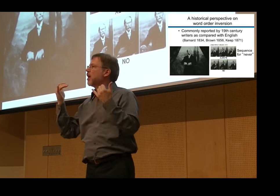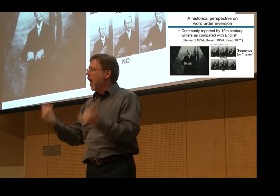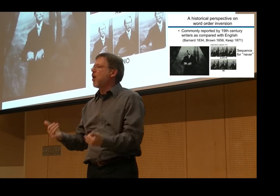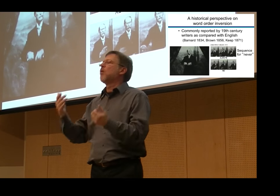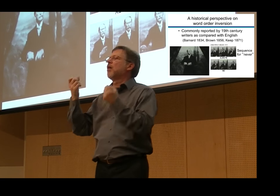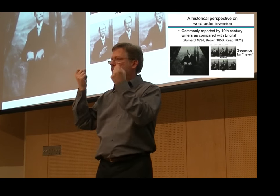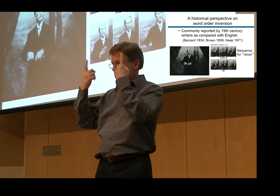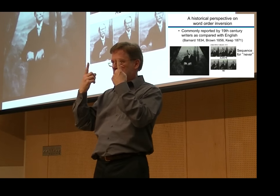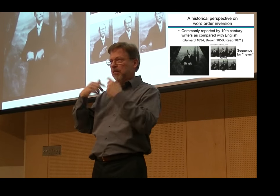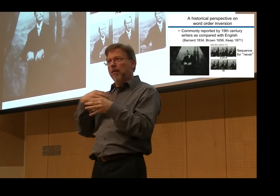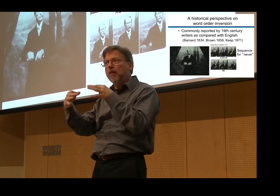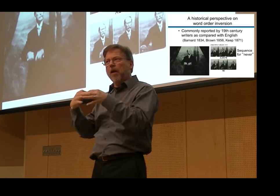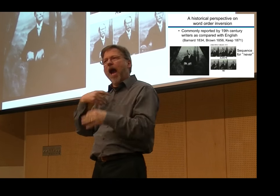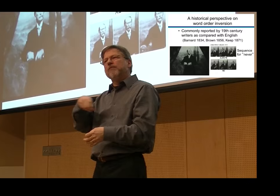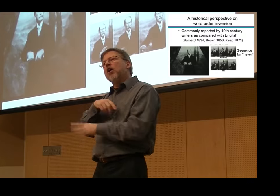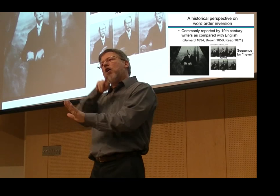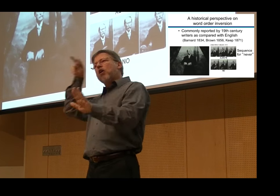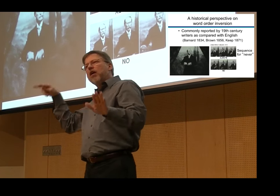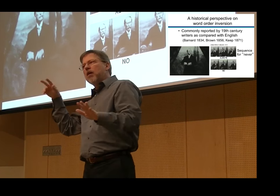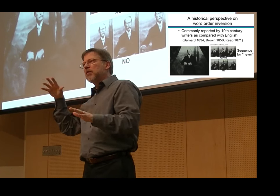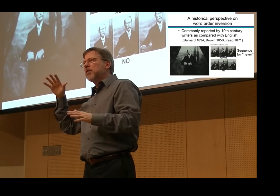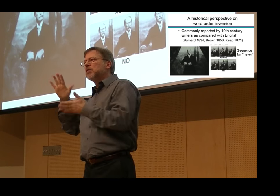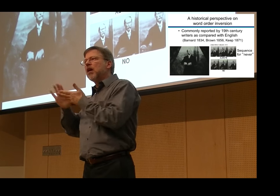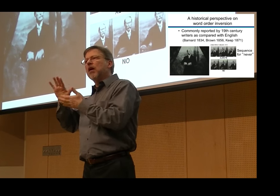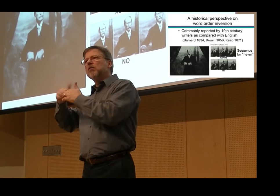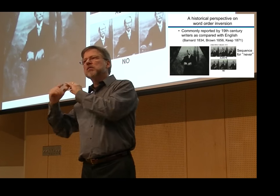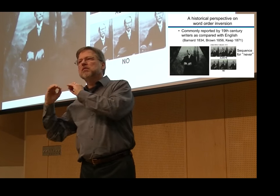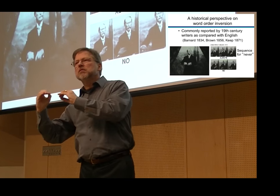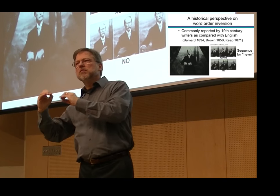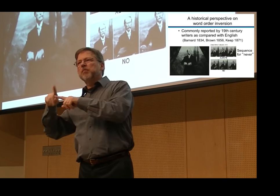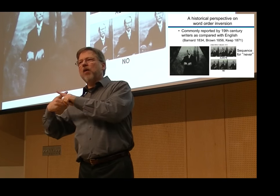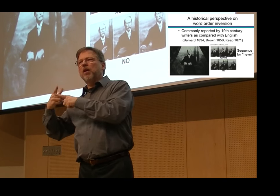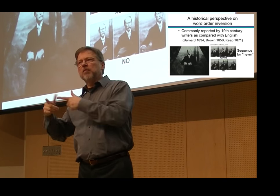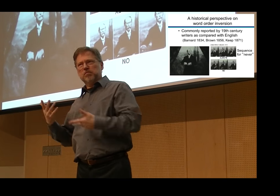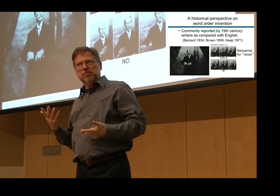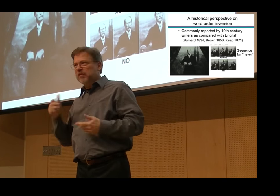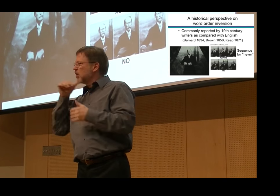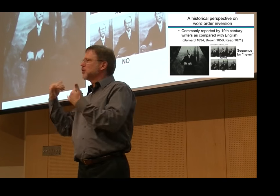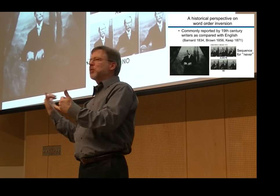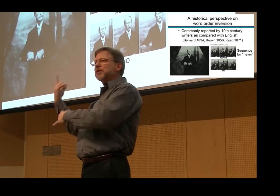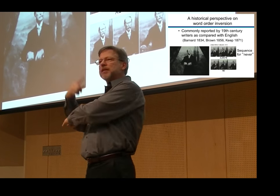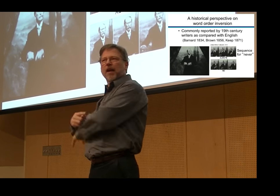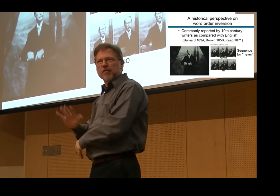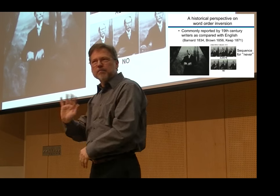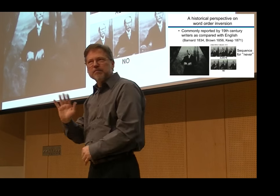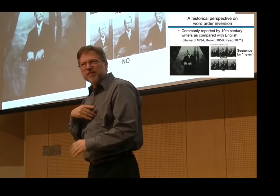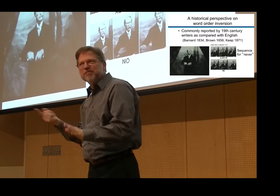These people at Yale, of course, were trained classically and as a result, their training influenced how they taught,